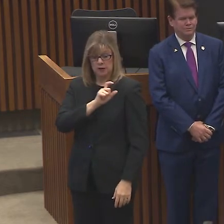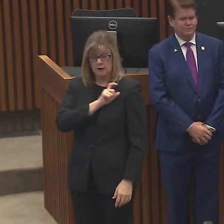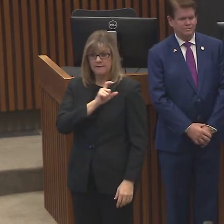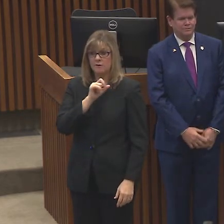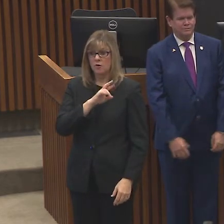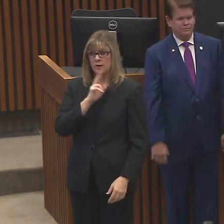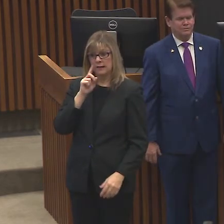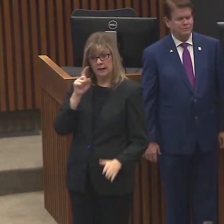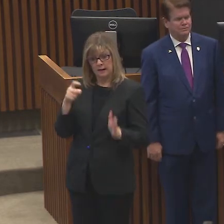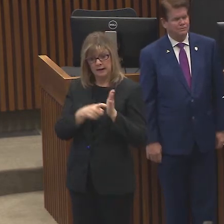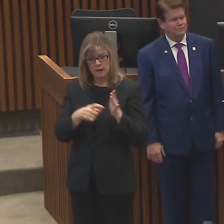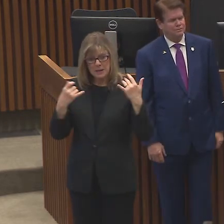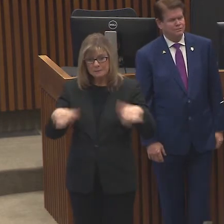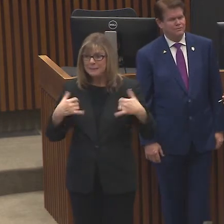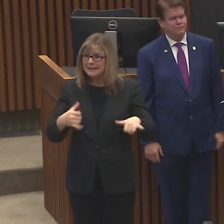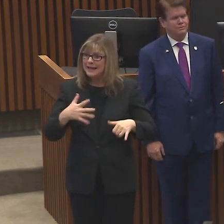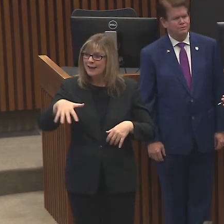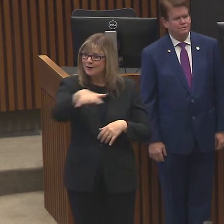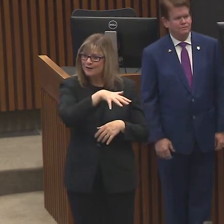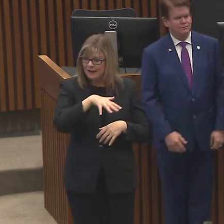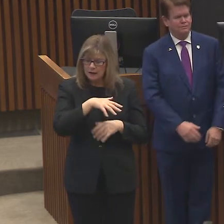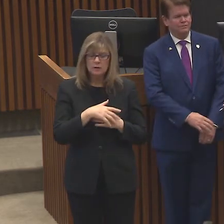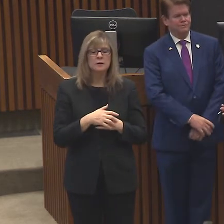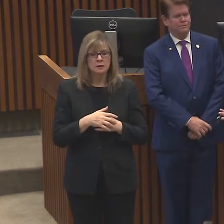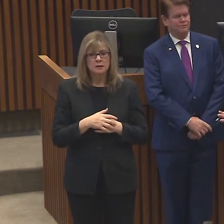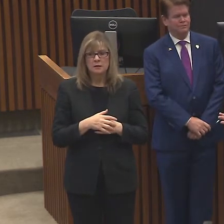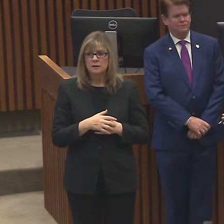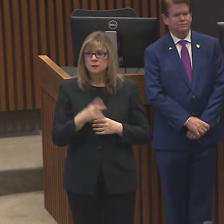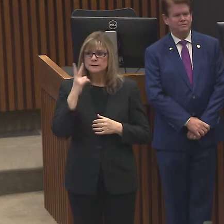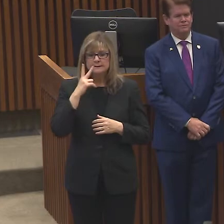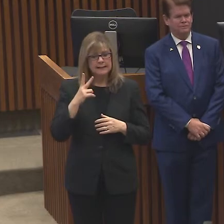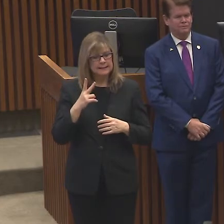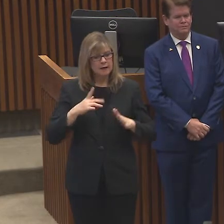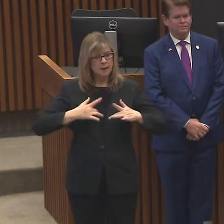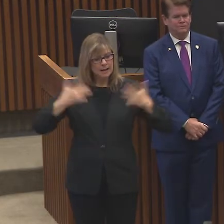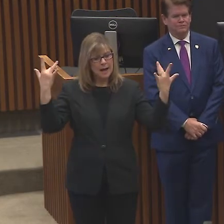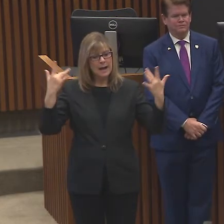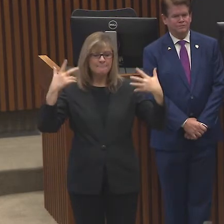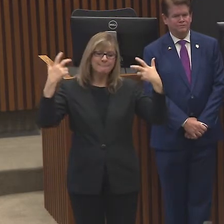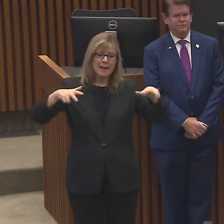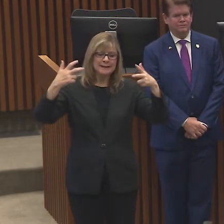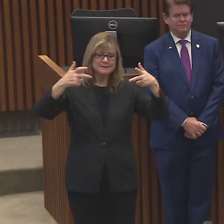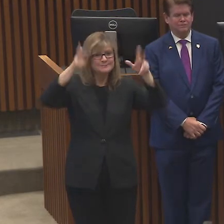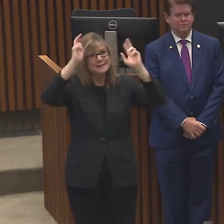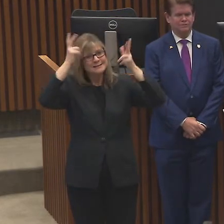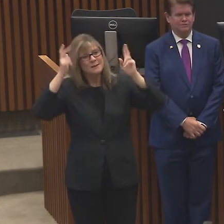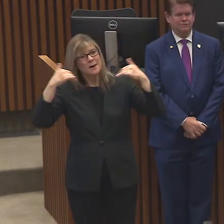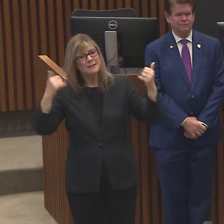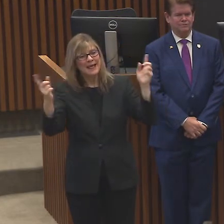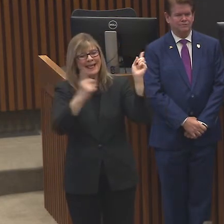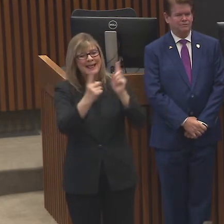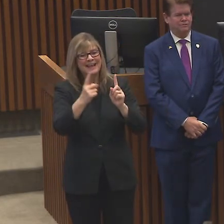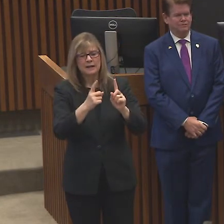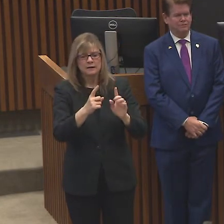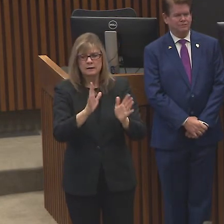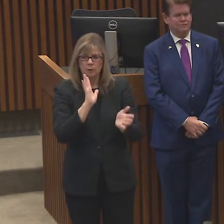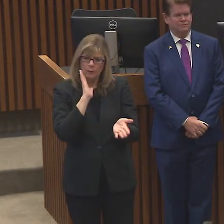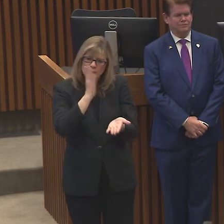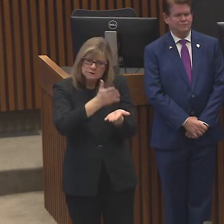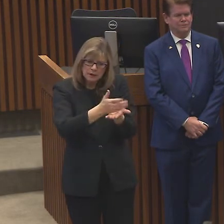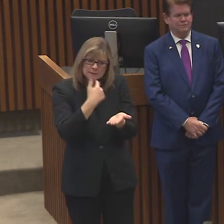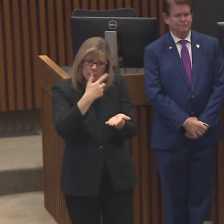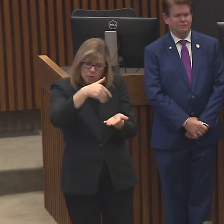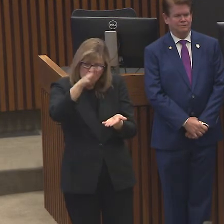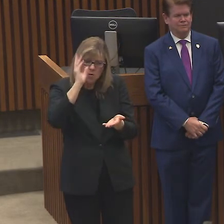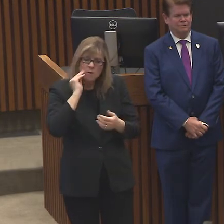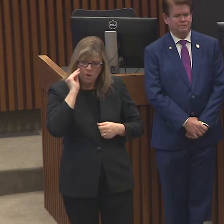go across the playground and there's you know a pickup game of basketball, we're going to stop it. We're going to tell them go home. We're going to